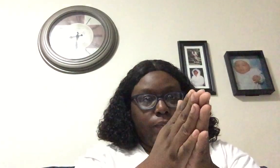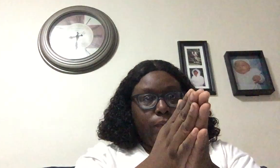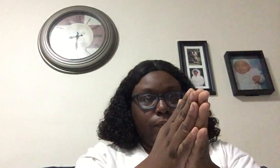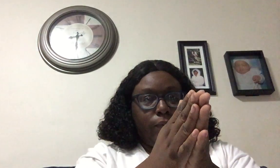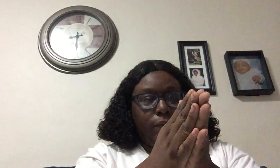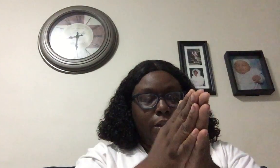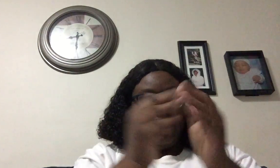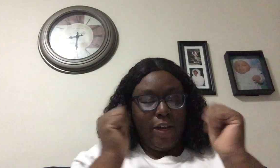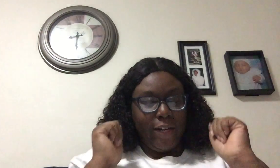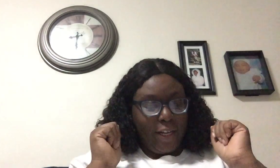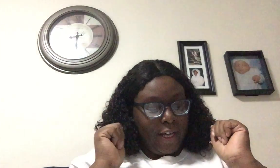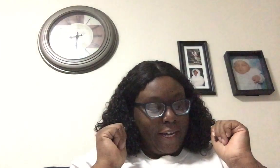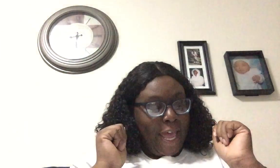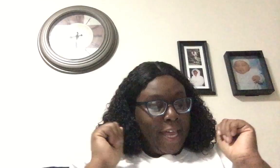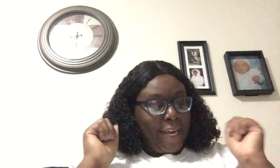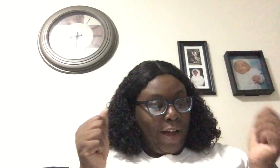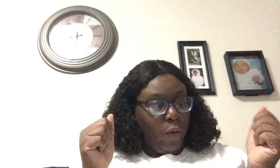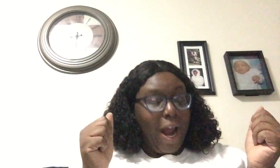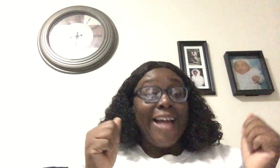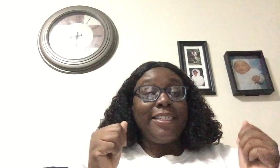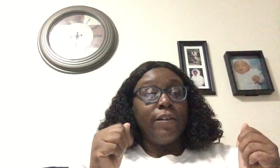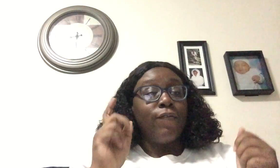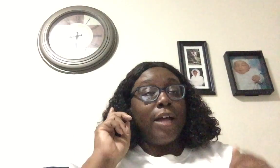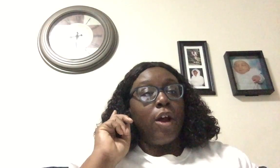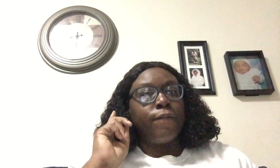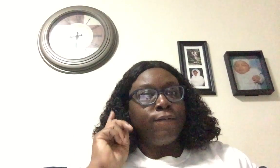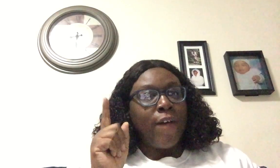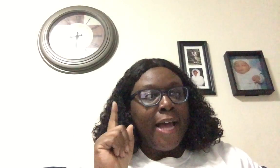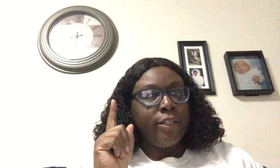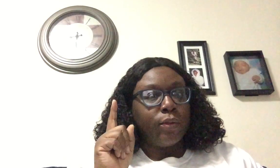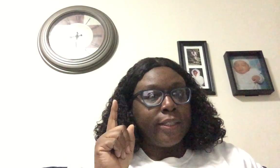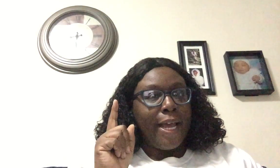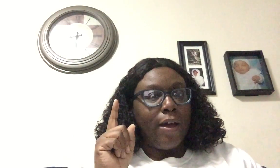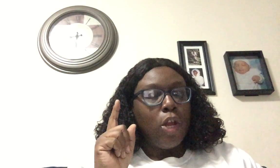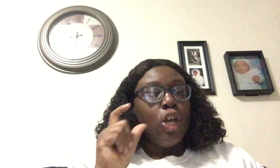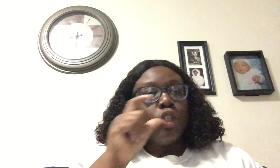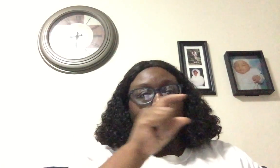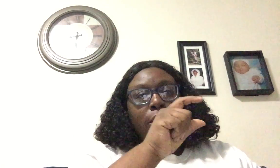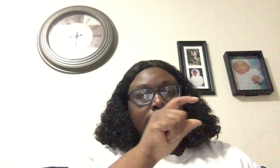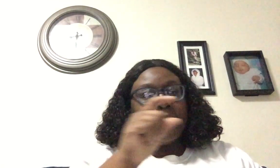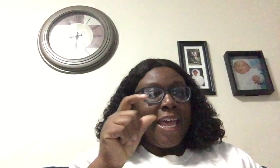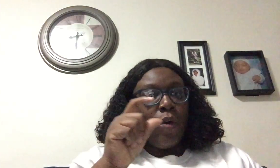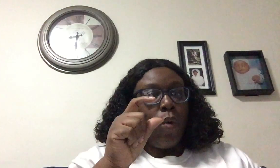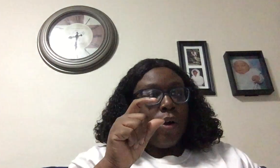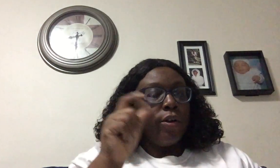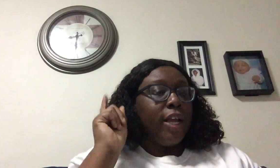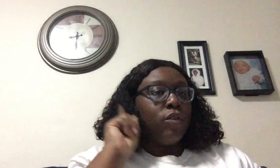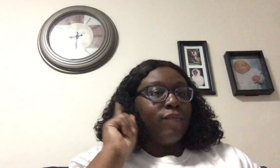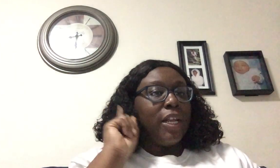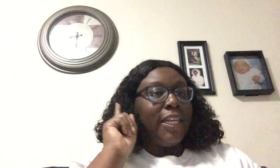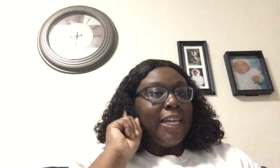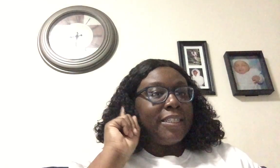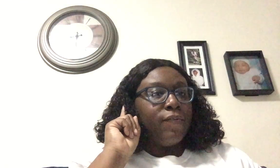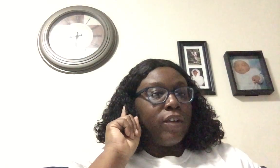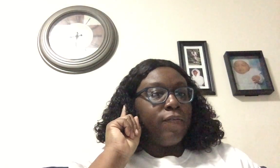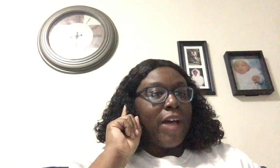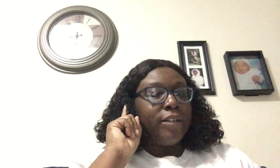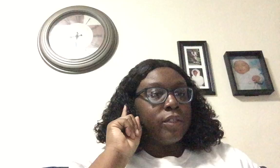Very good. Now we're identifying our final sound. So I'm going to say a word and you have to listen for the final